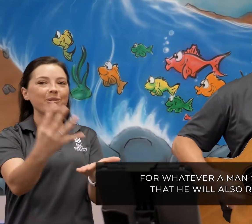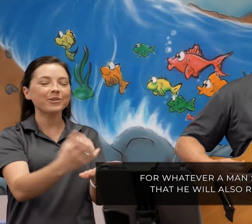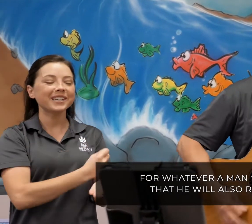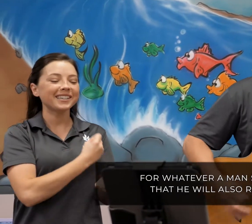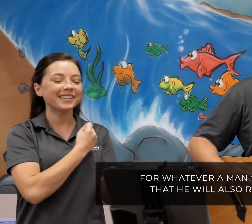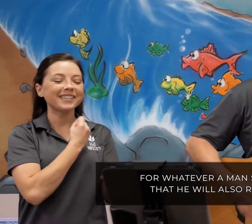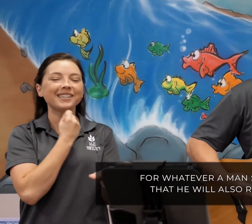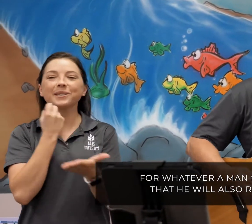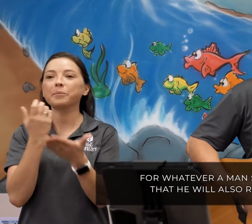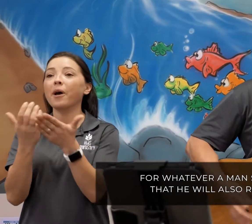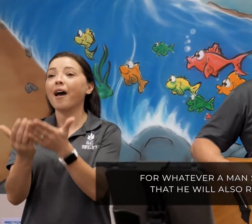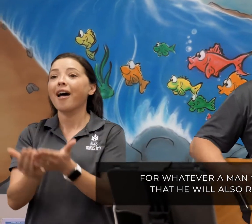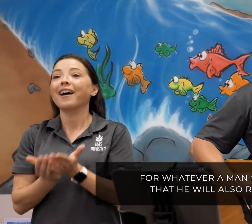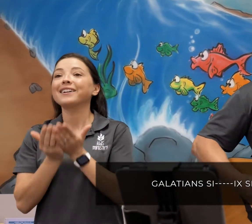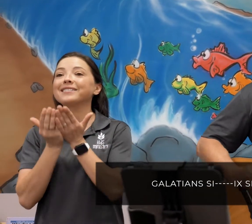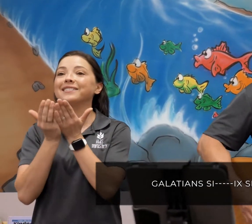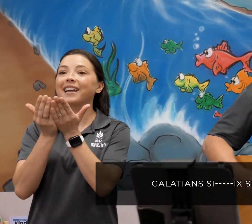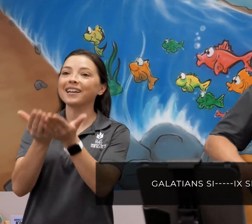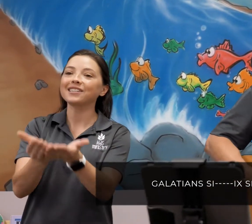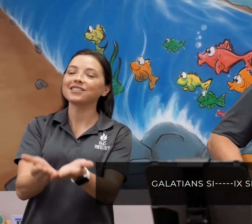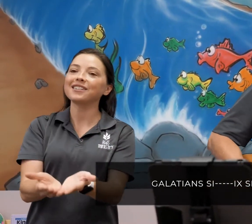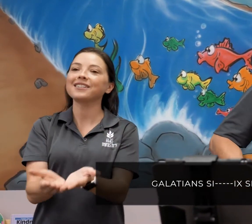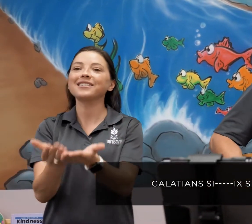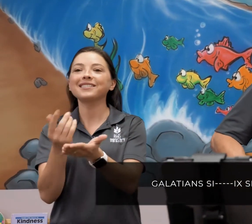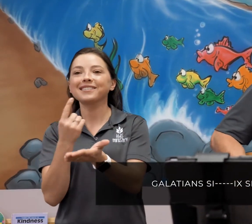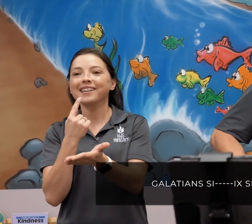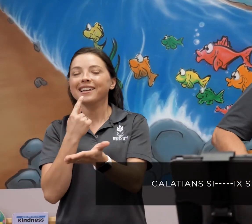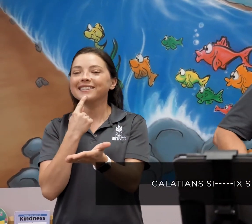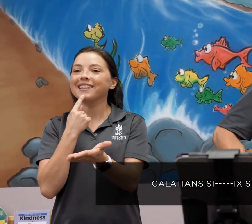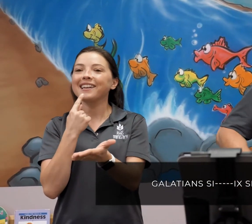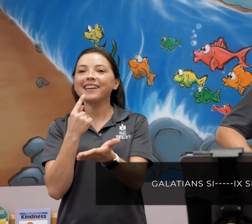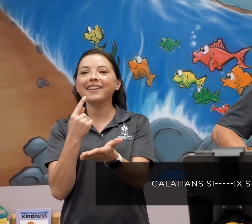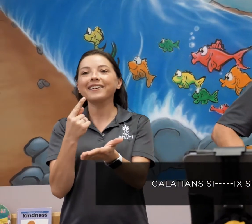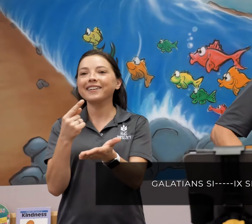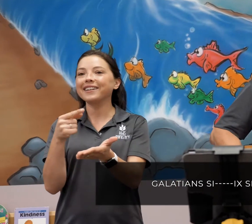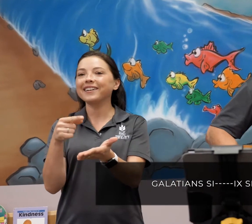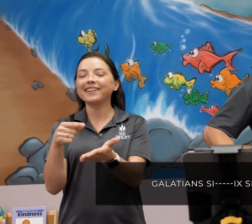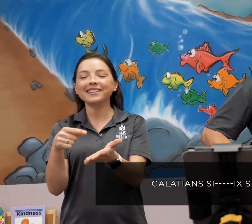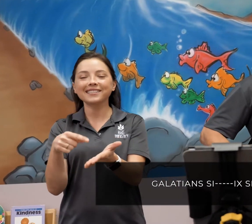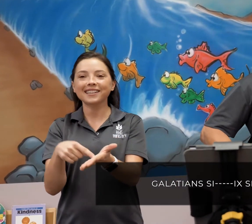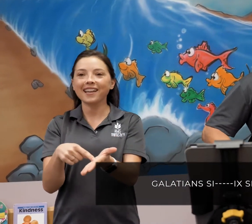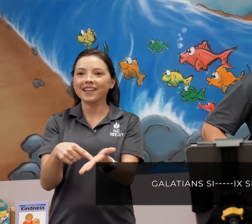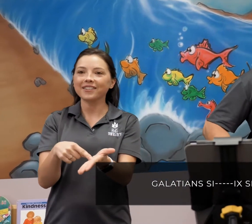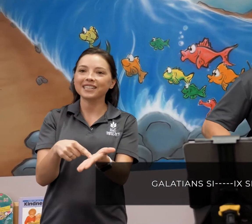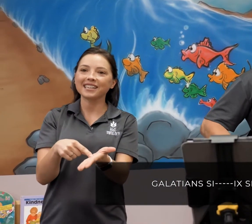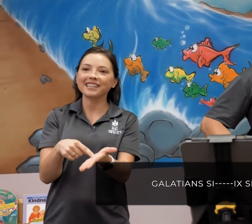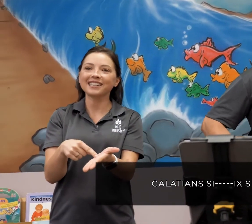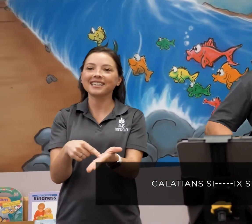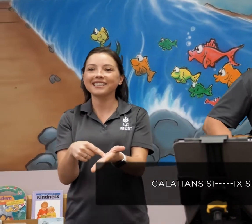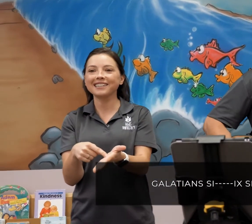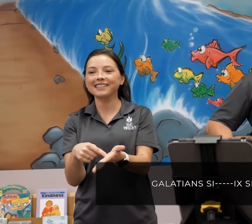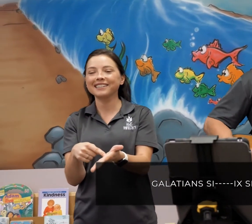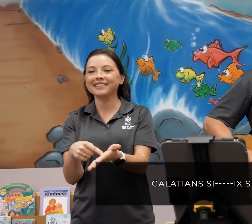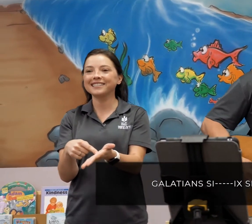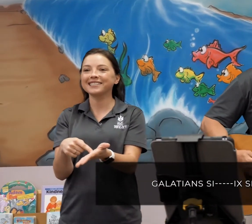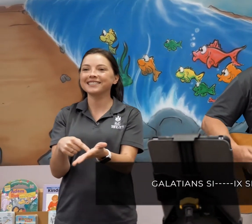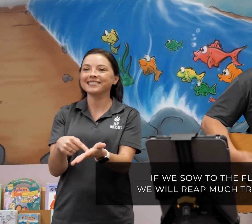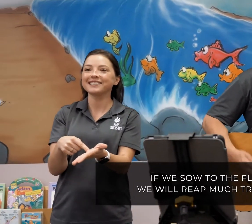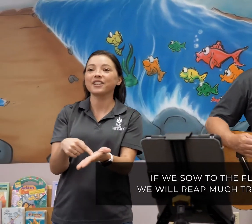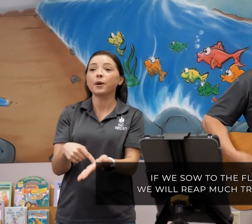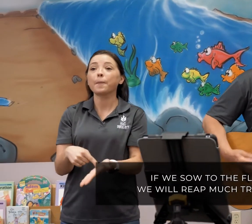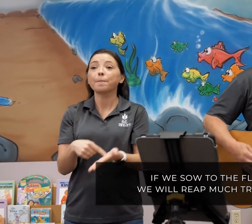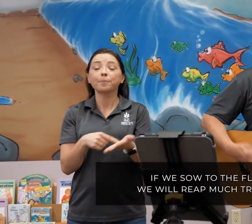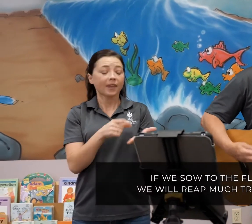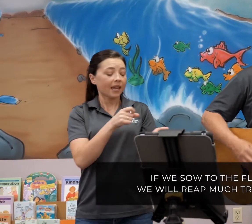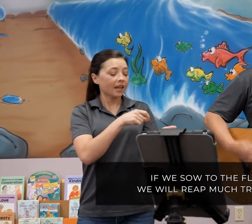also reap, Galatians 6, 7, if